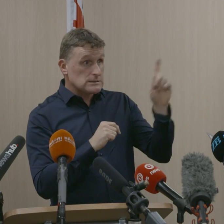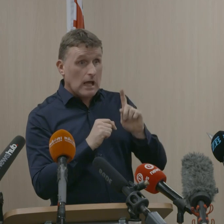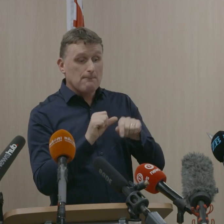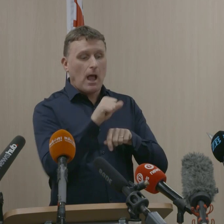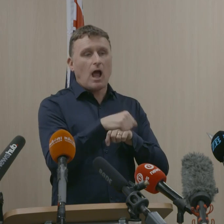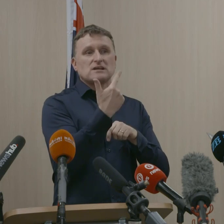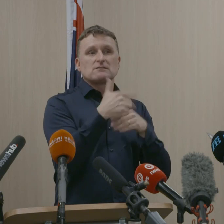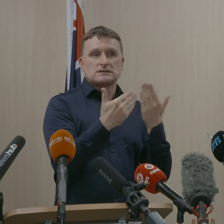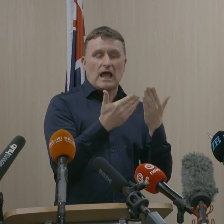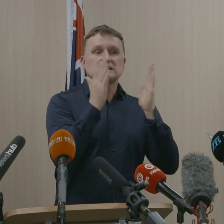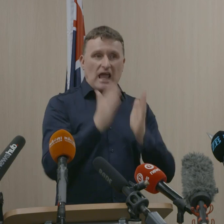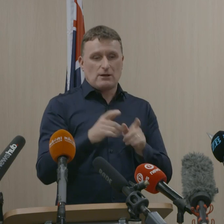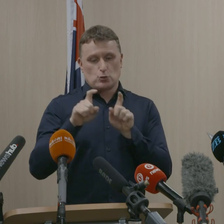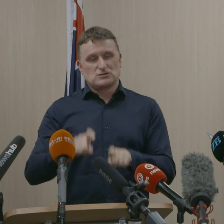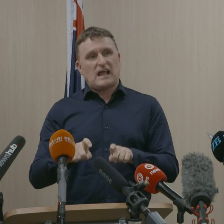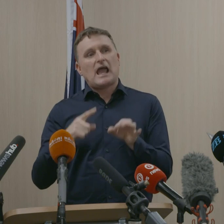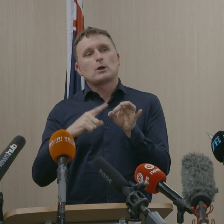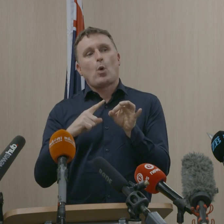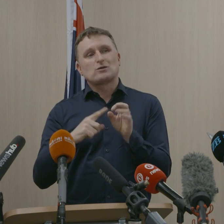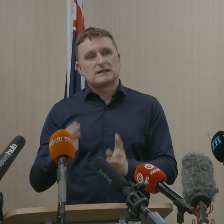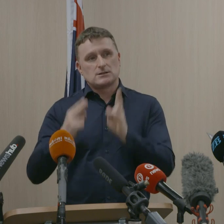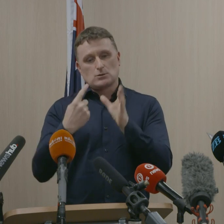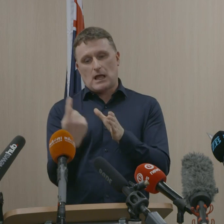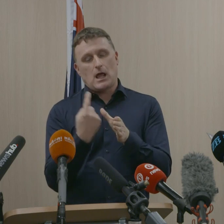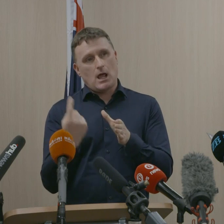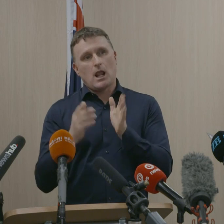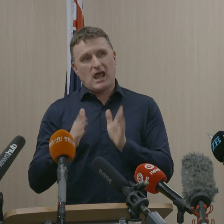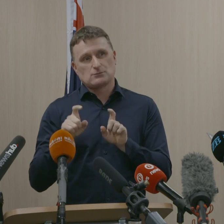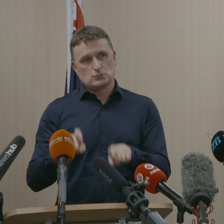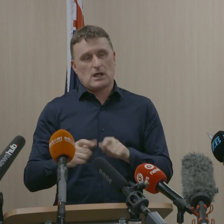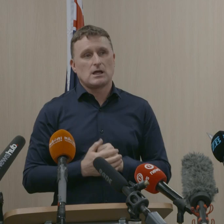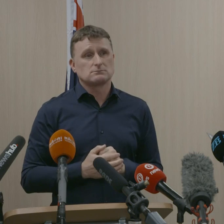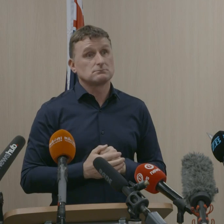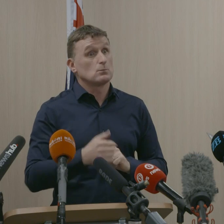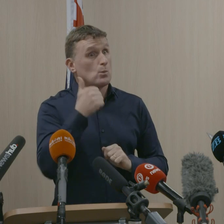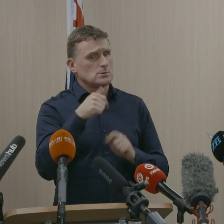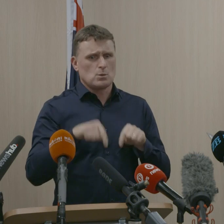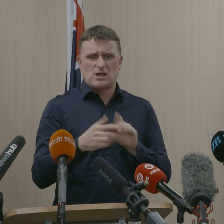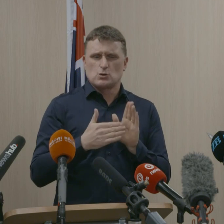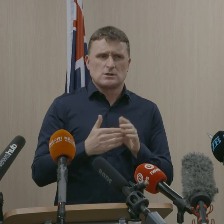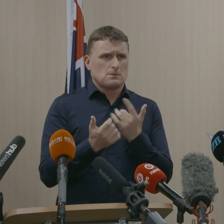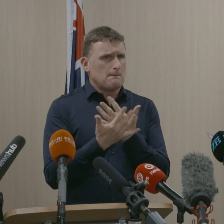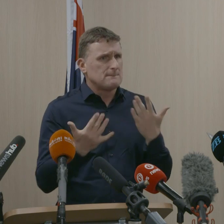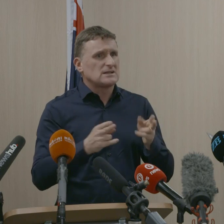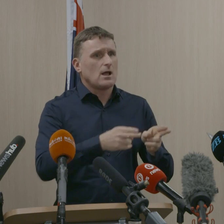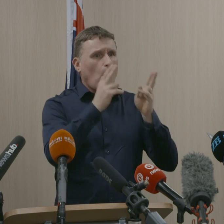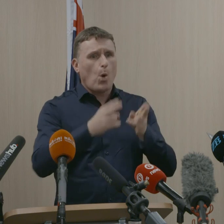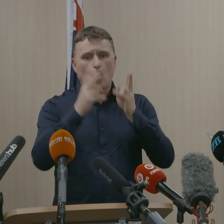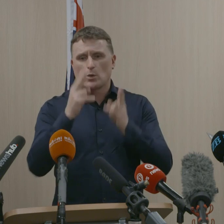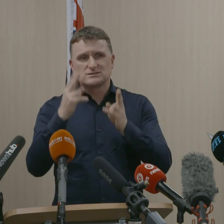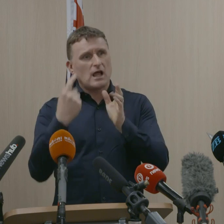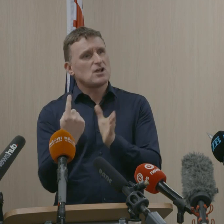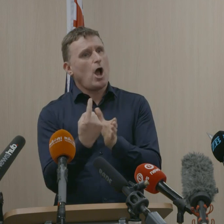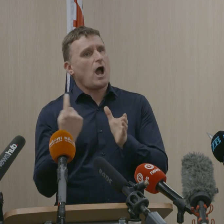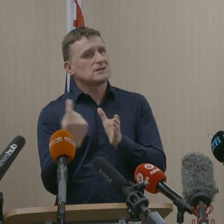isolation. There is considerable pressure on our managed isolation facilities at the moment and my strong urging to everyone